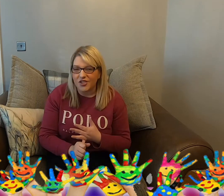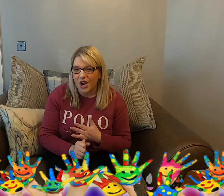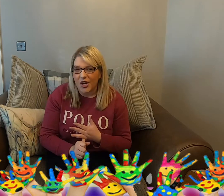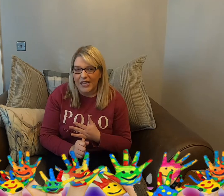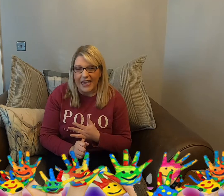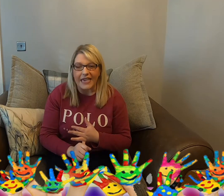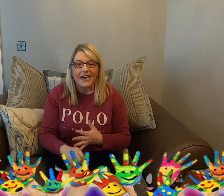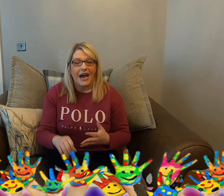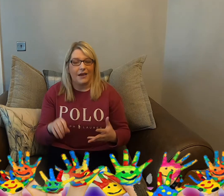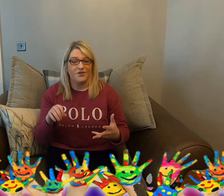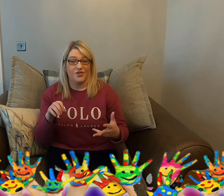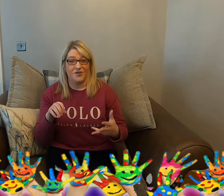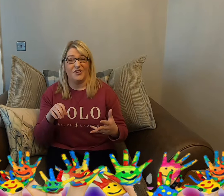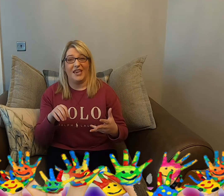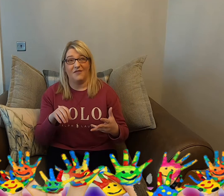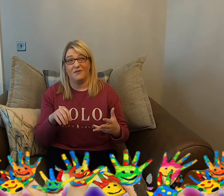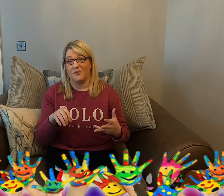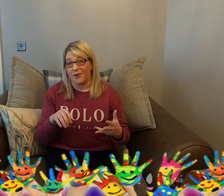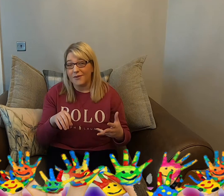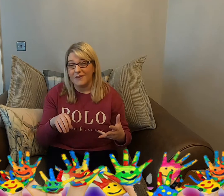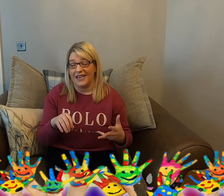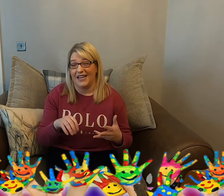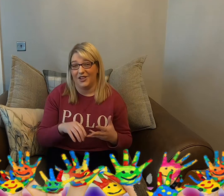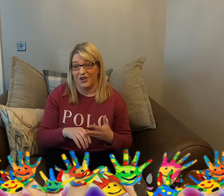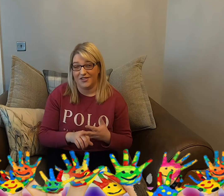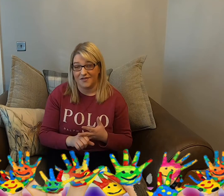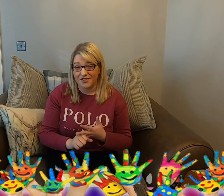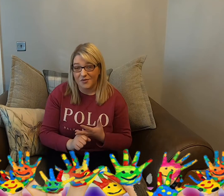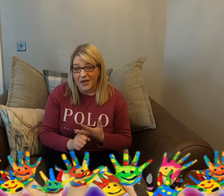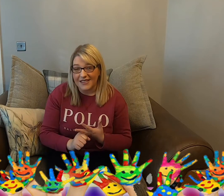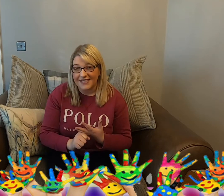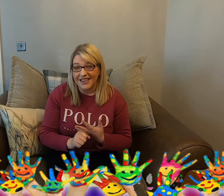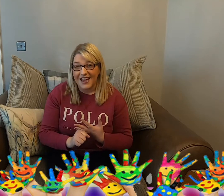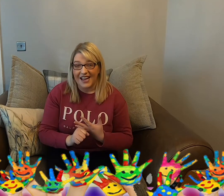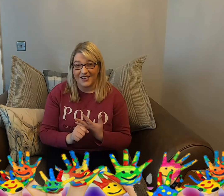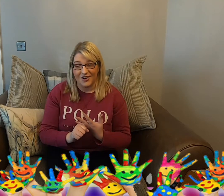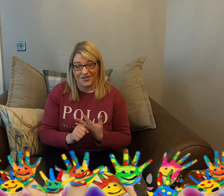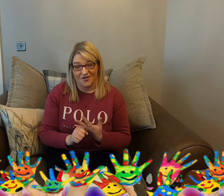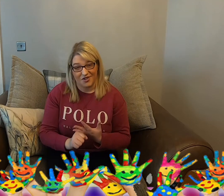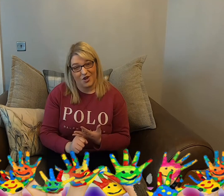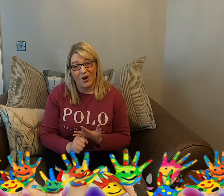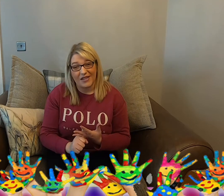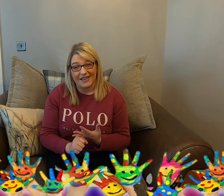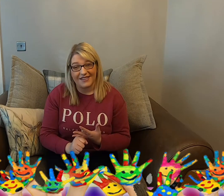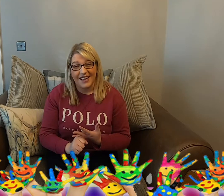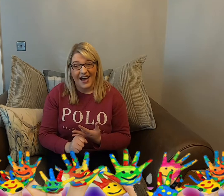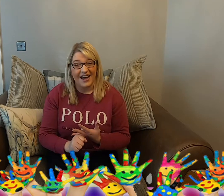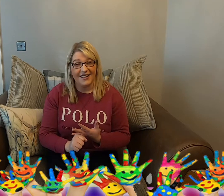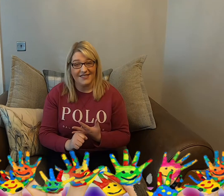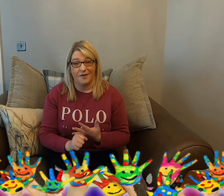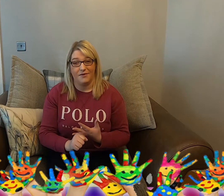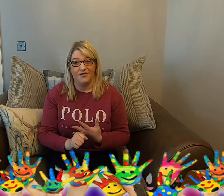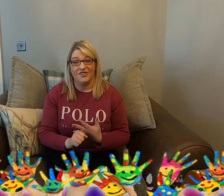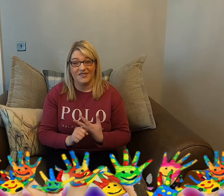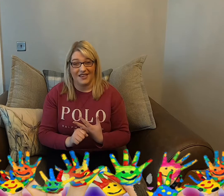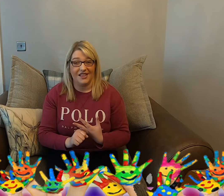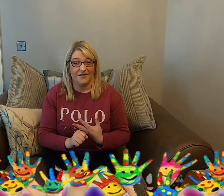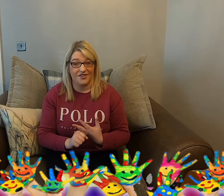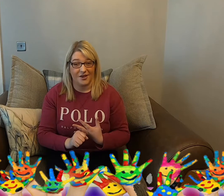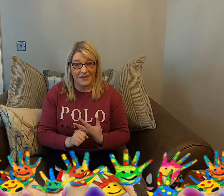of turkey. I'm sure you even probably had lots of sweets and lots of chocolate. Hands up if you still have some